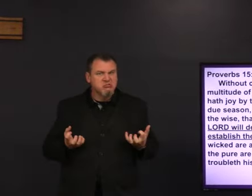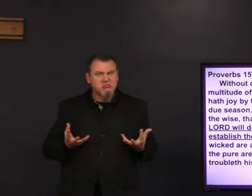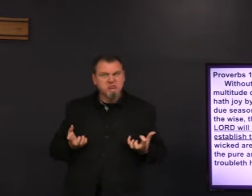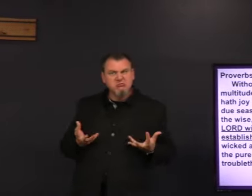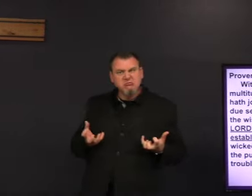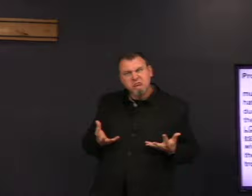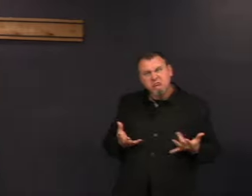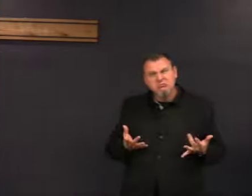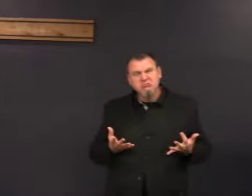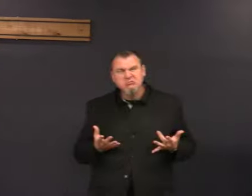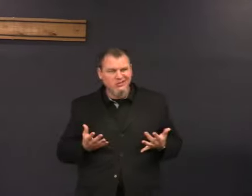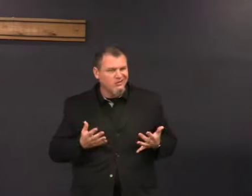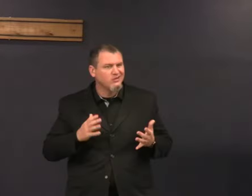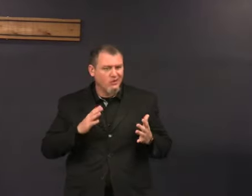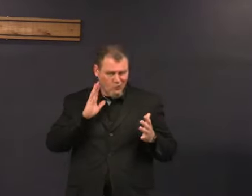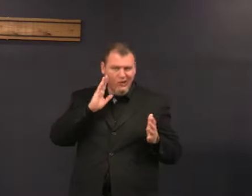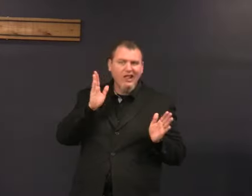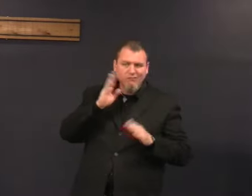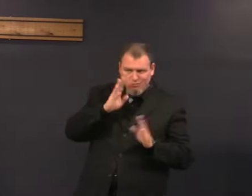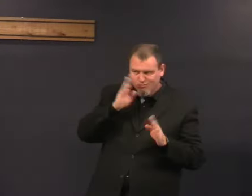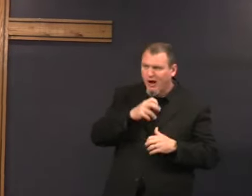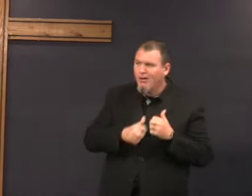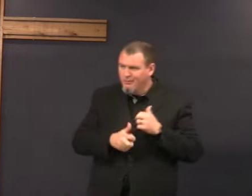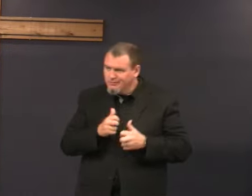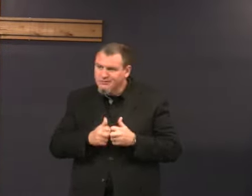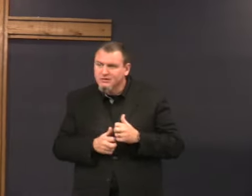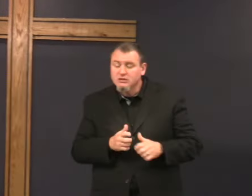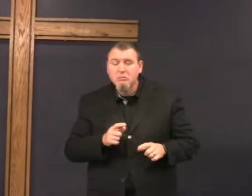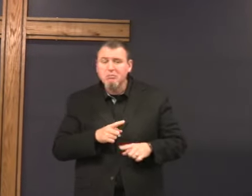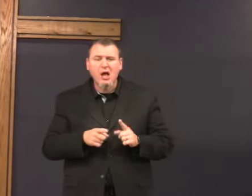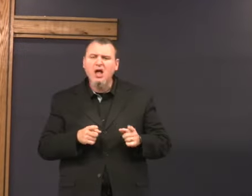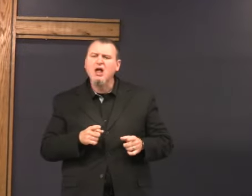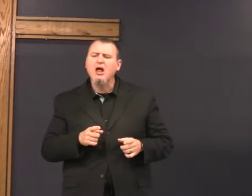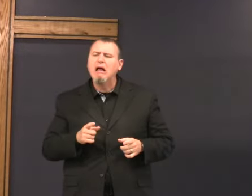if you're selfish and greedy you're going have trouble but